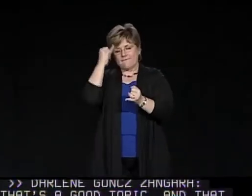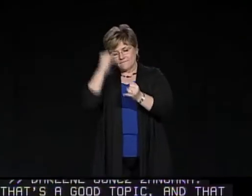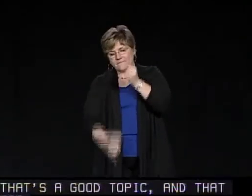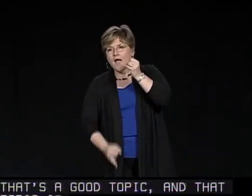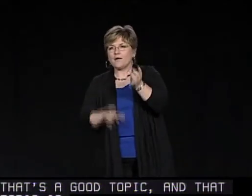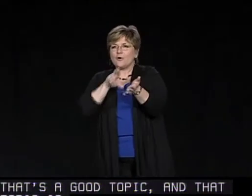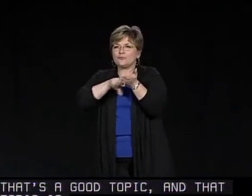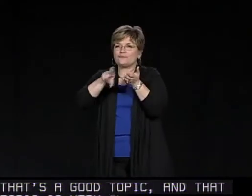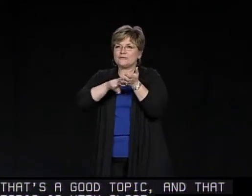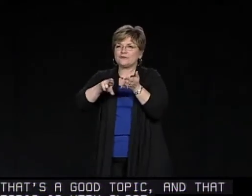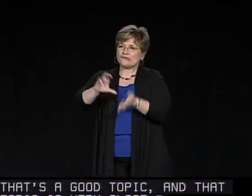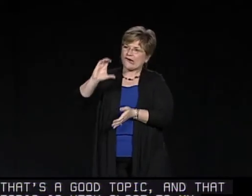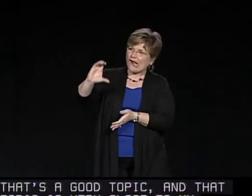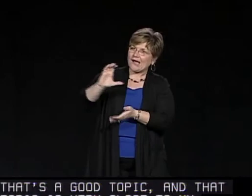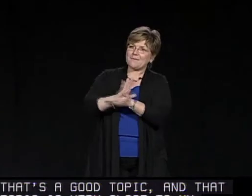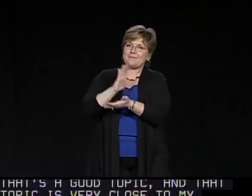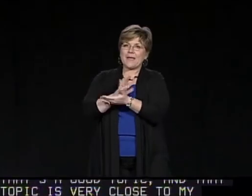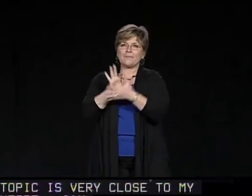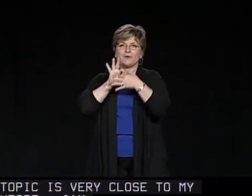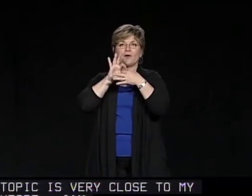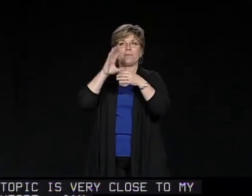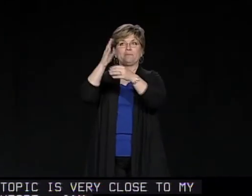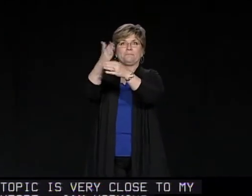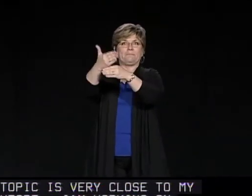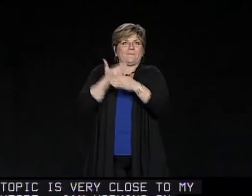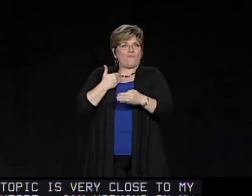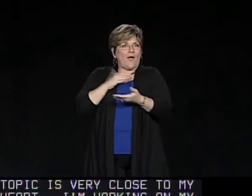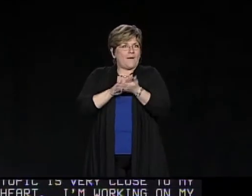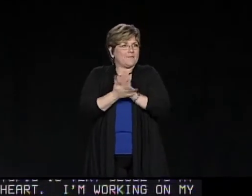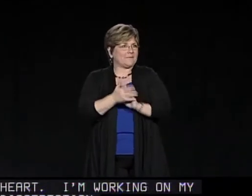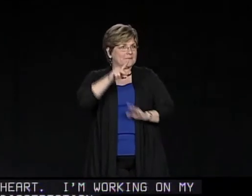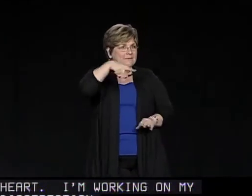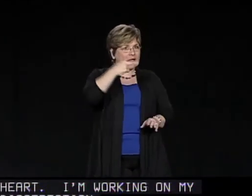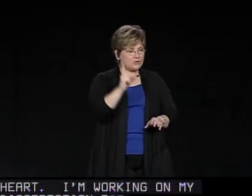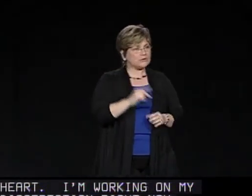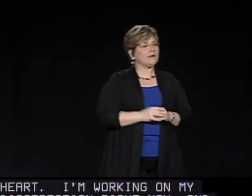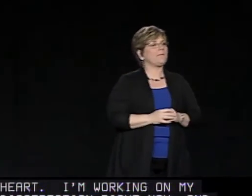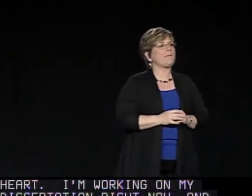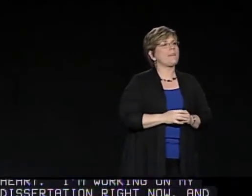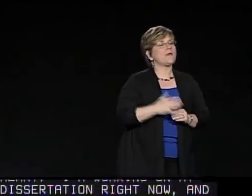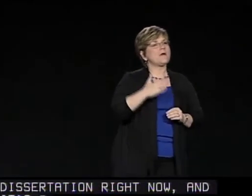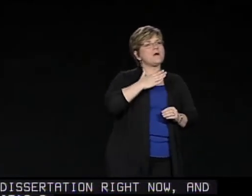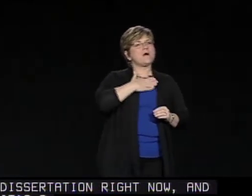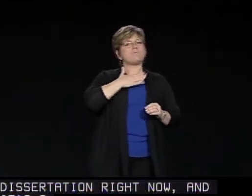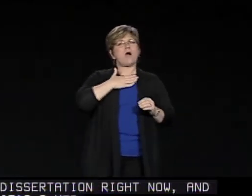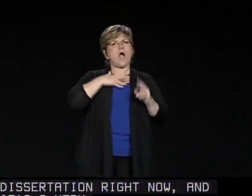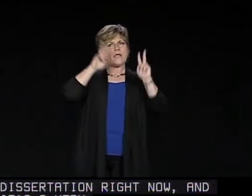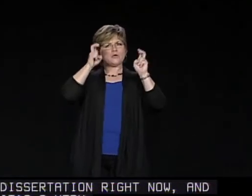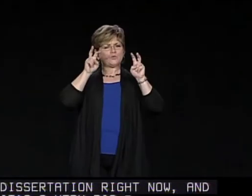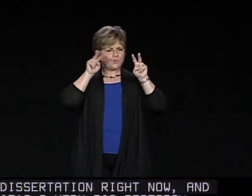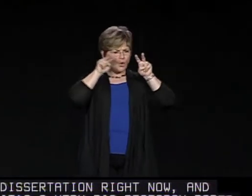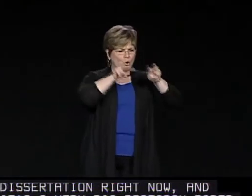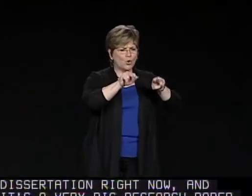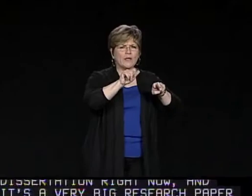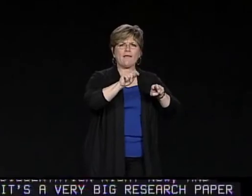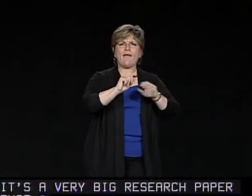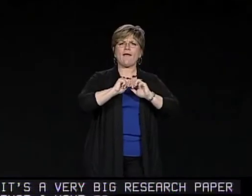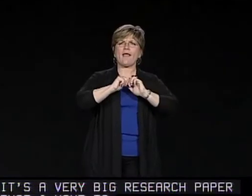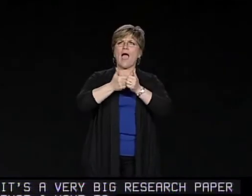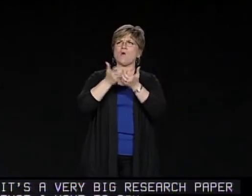I'm working on my dissertation right now. And it's a very big research paper that I have to complete before I obtain my PhD.